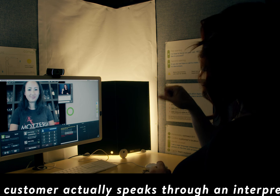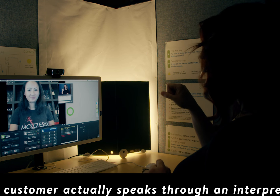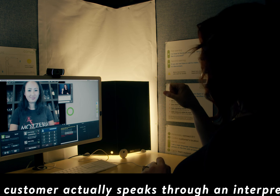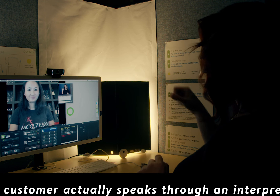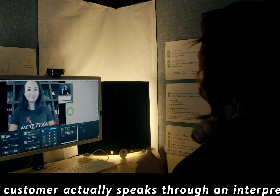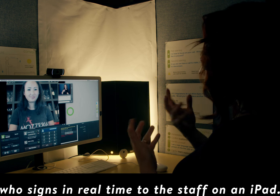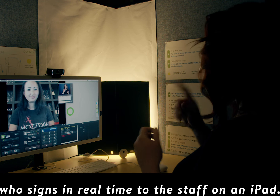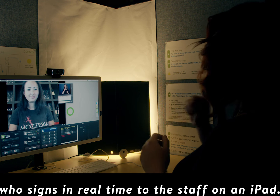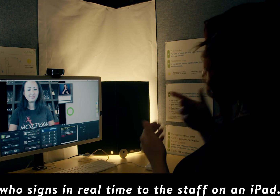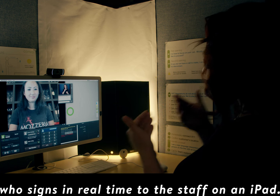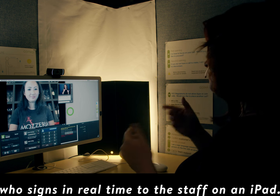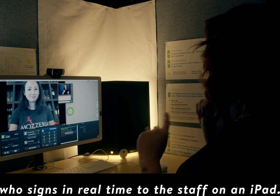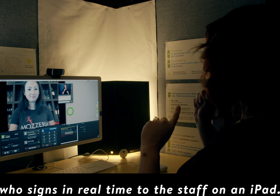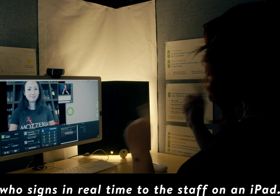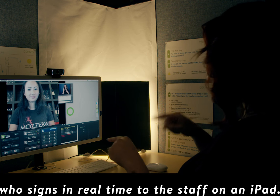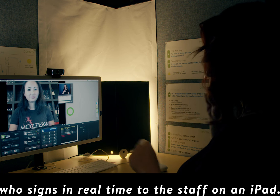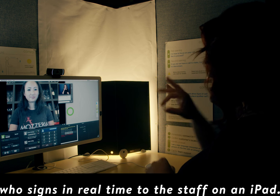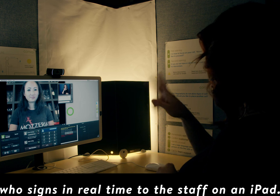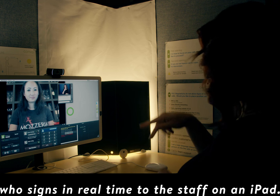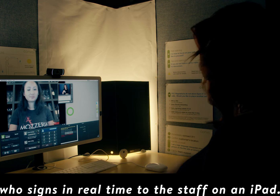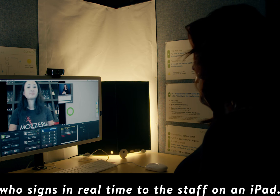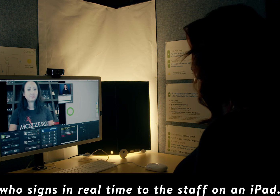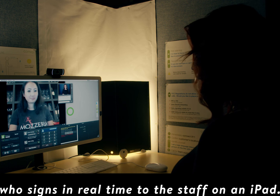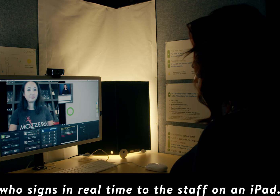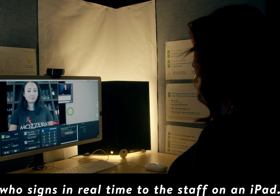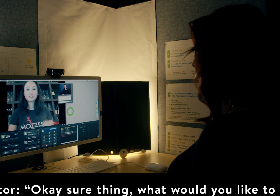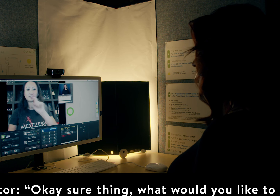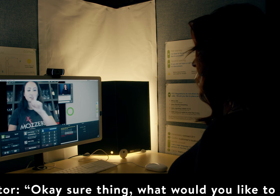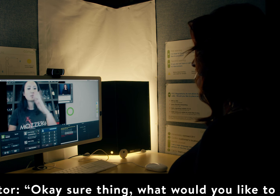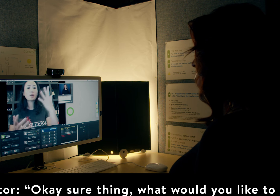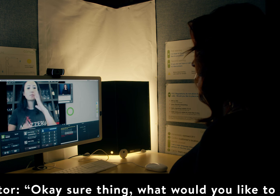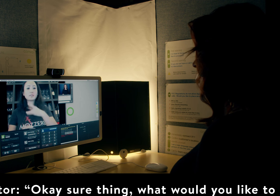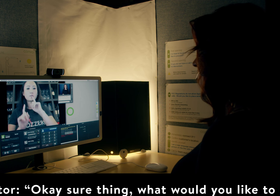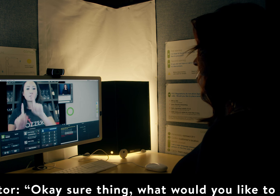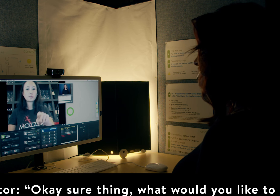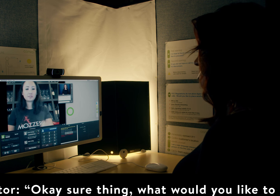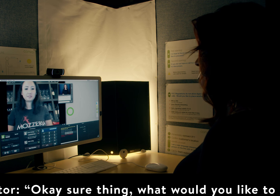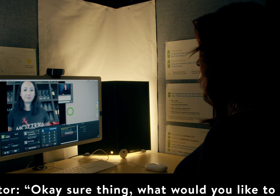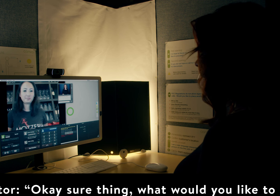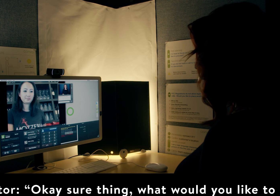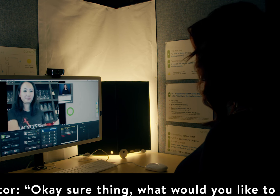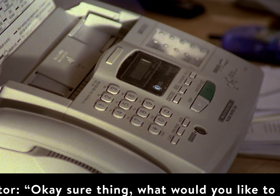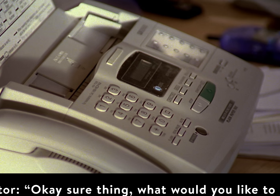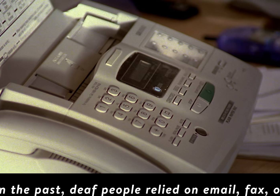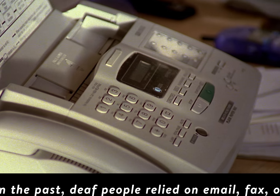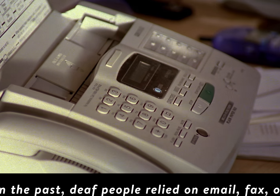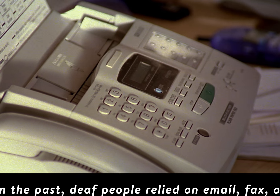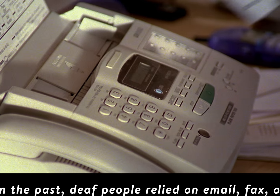through an interpreter who signs in real-time to the staff on an iPad. Okay, sure thing. What would you like to order? In